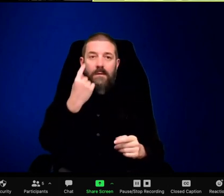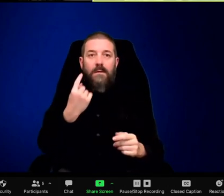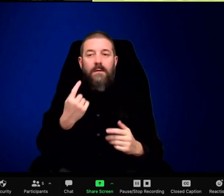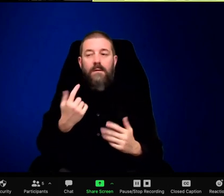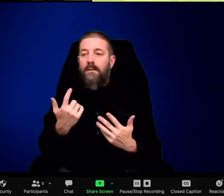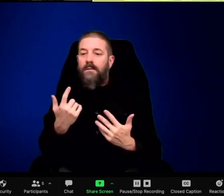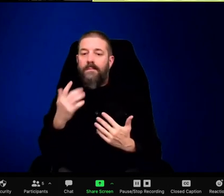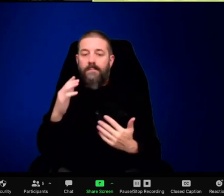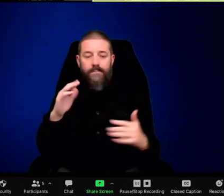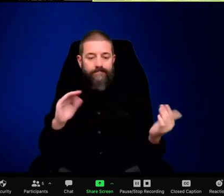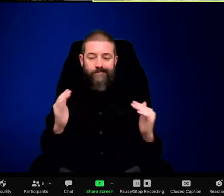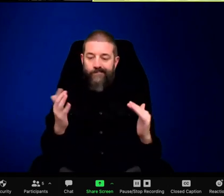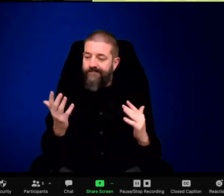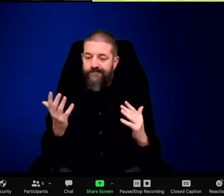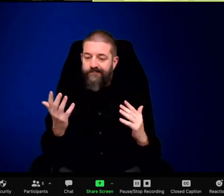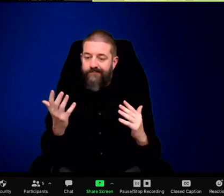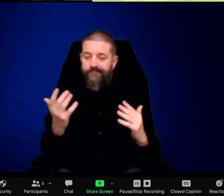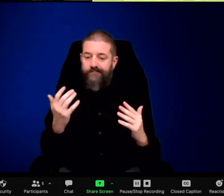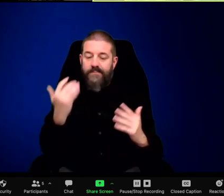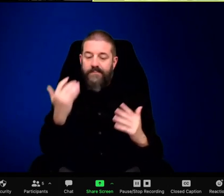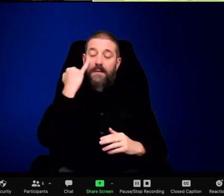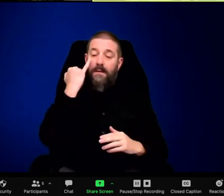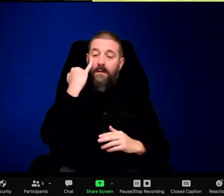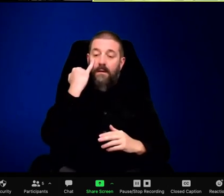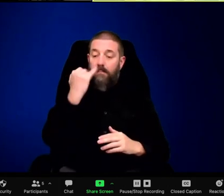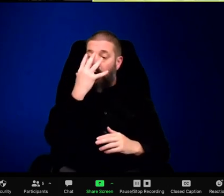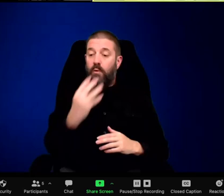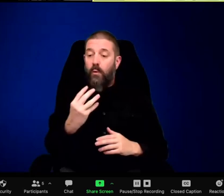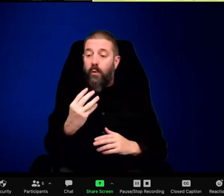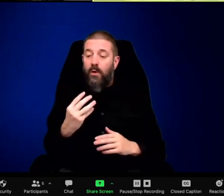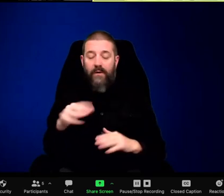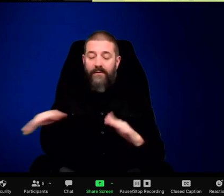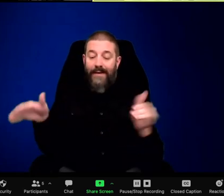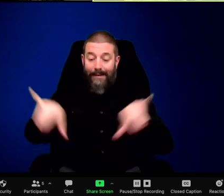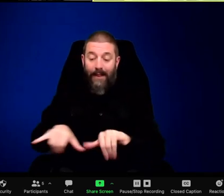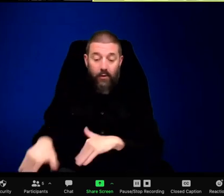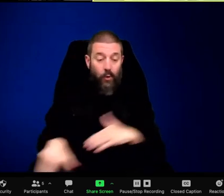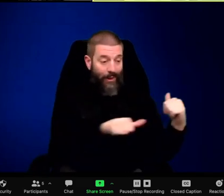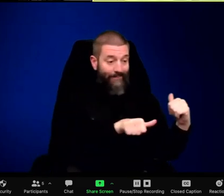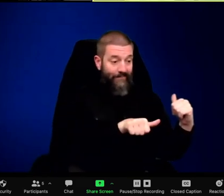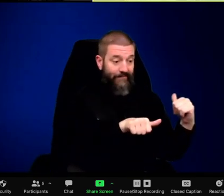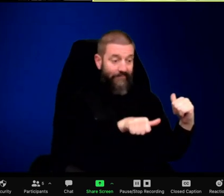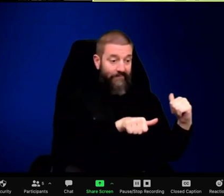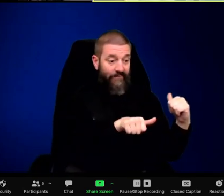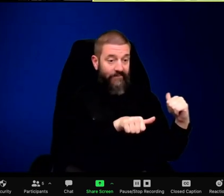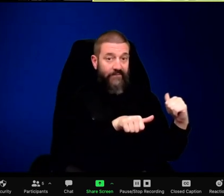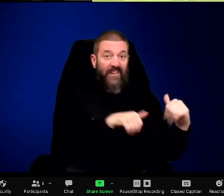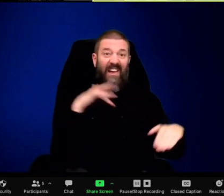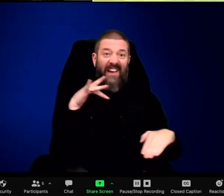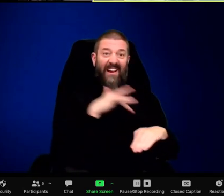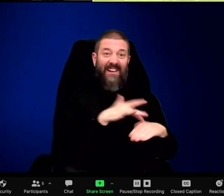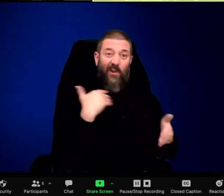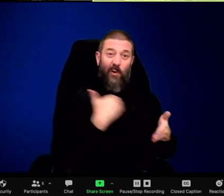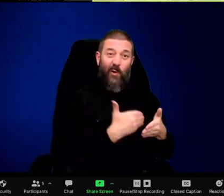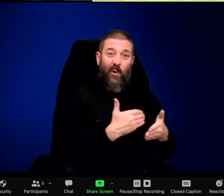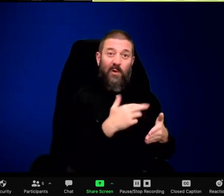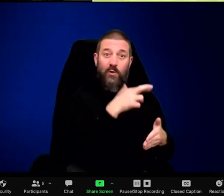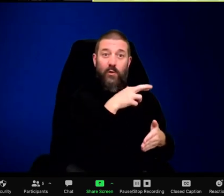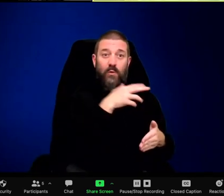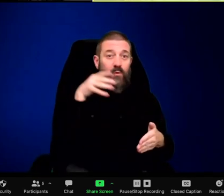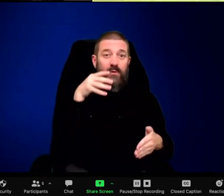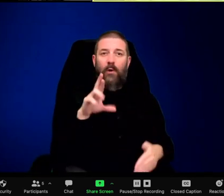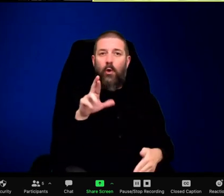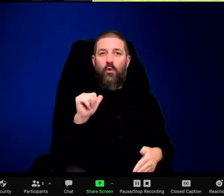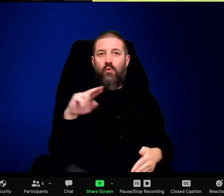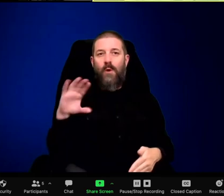primary prey of wolves here. So they learn, okay, we see these bison, but most of the time the